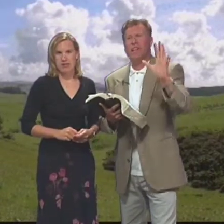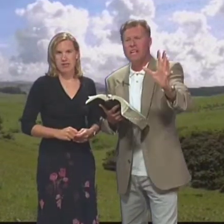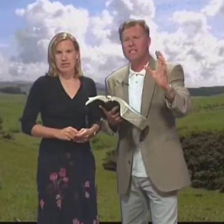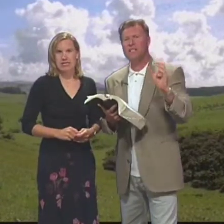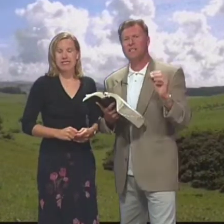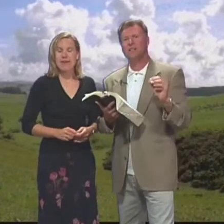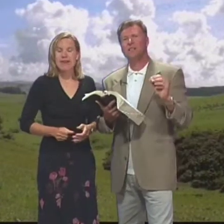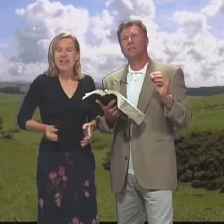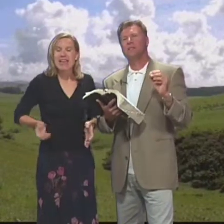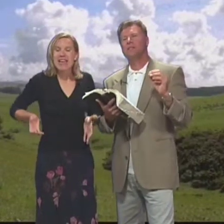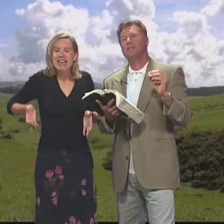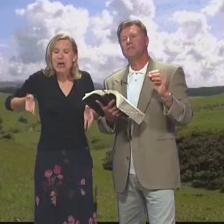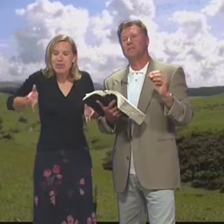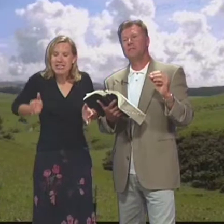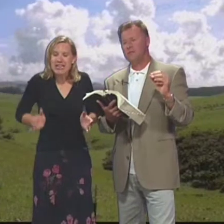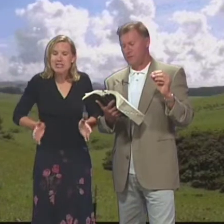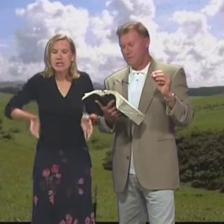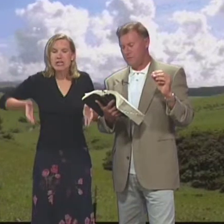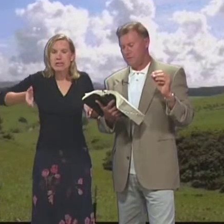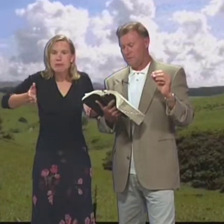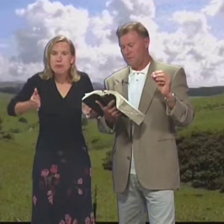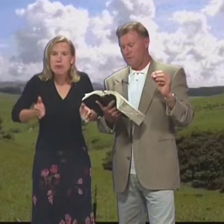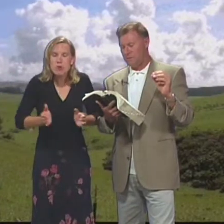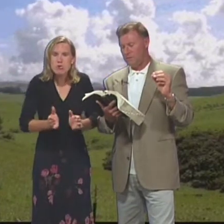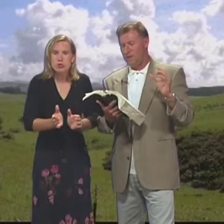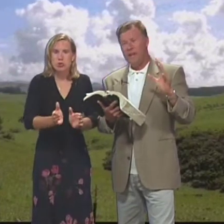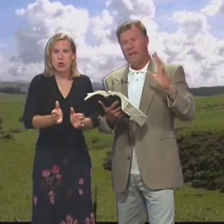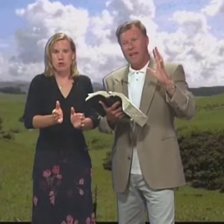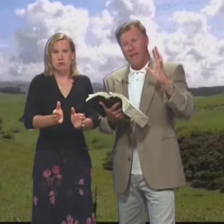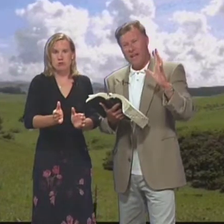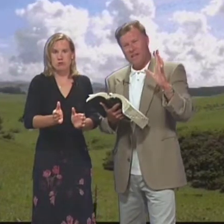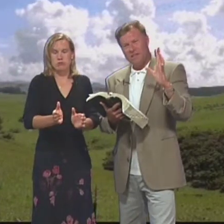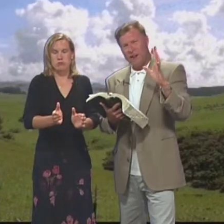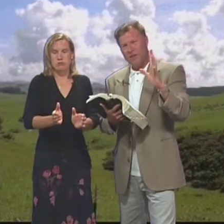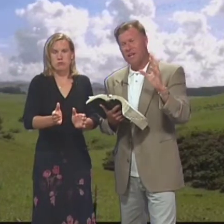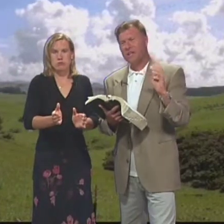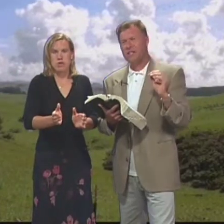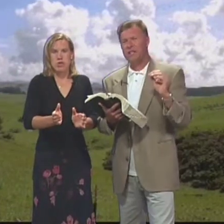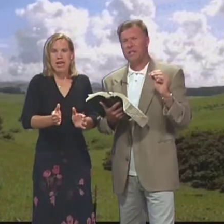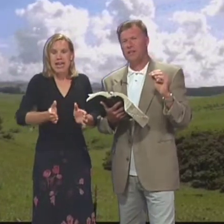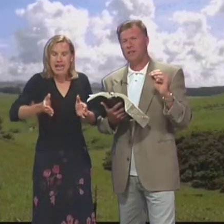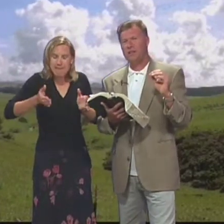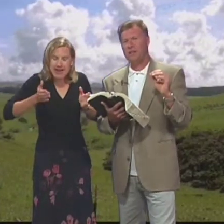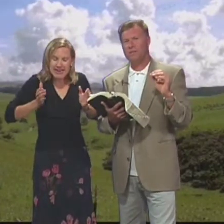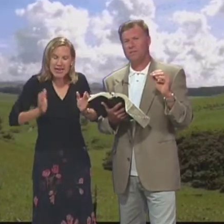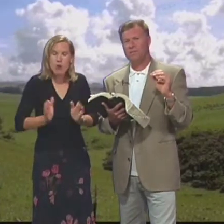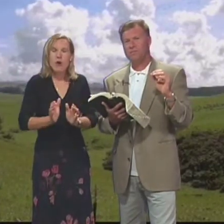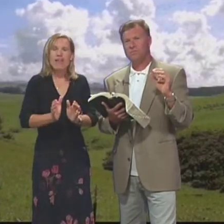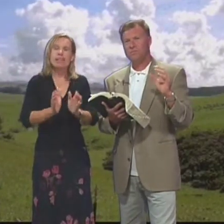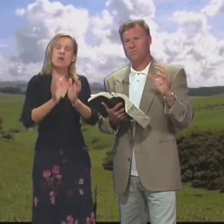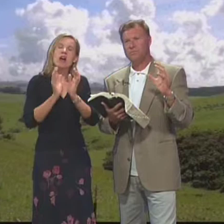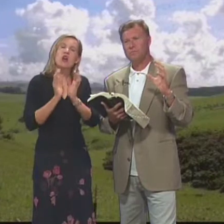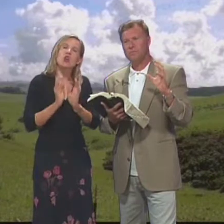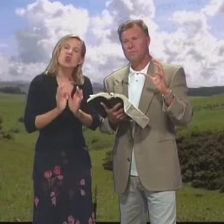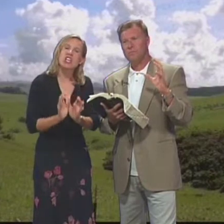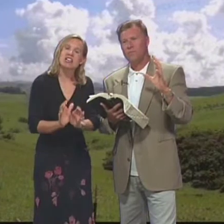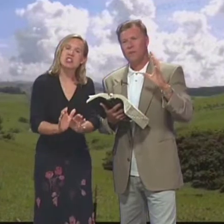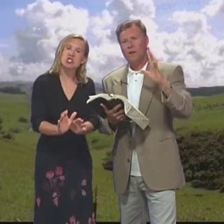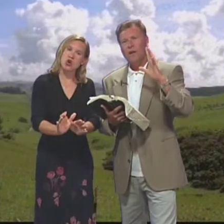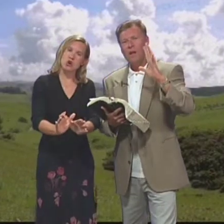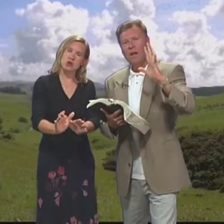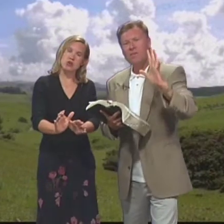drivenness Saben La obligación El impulso Has a connotation There El manejo Ahí tiene una